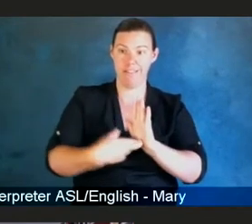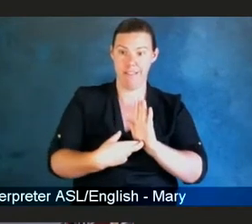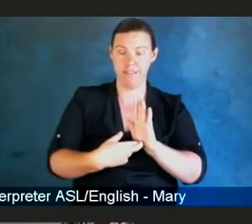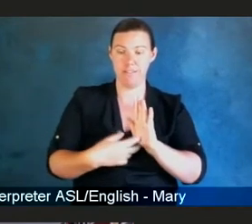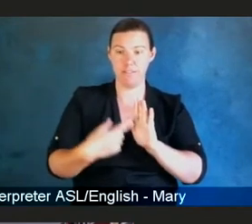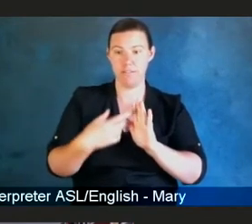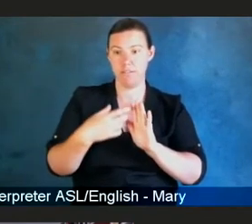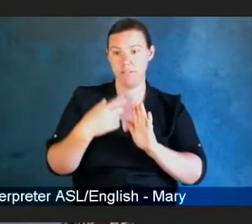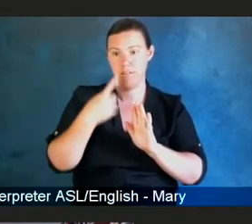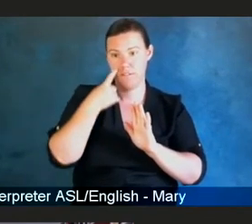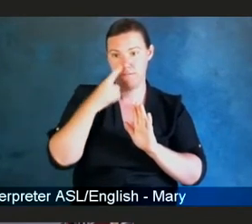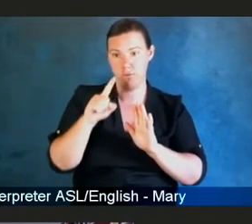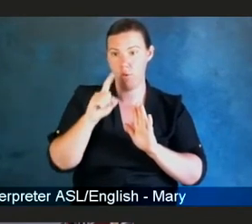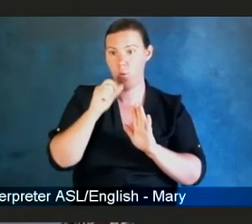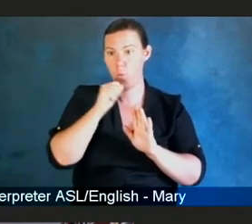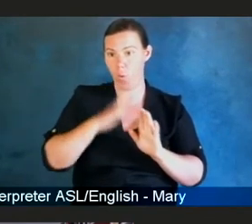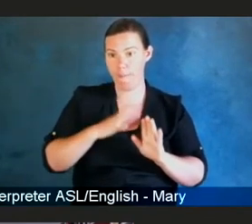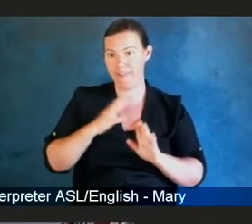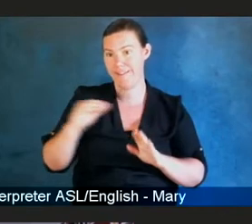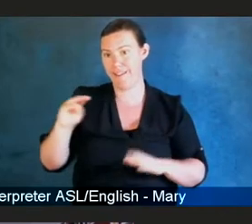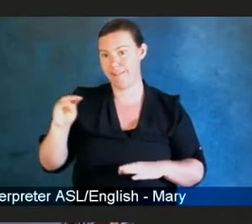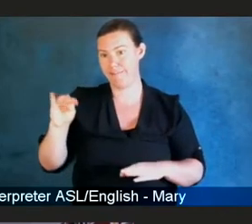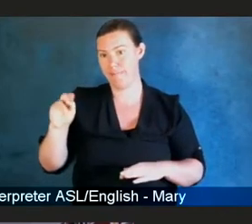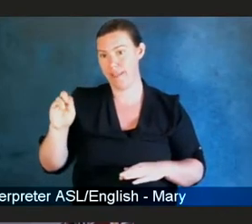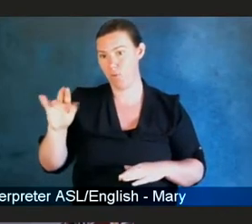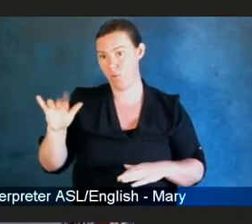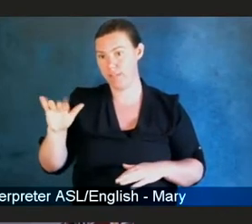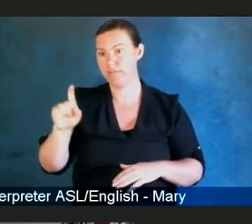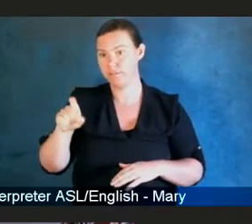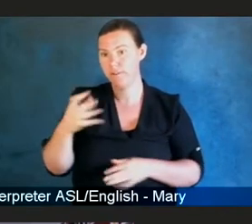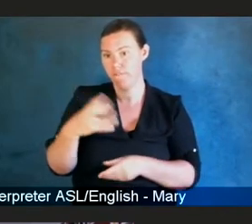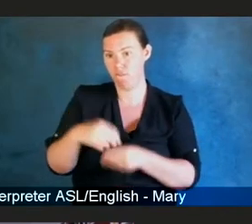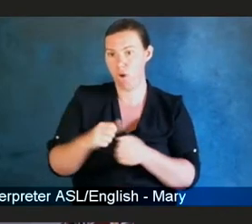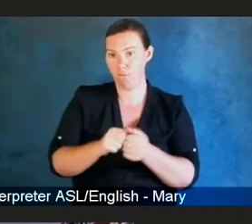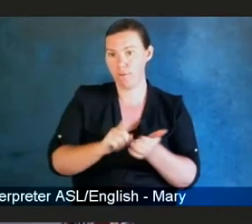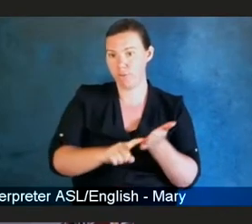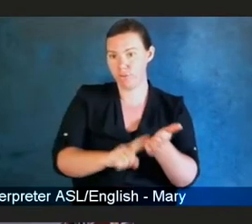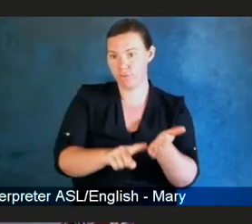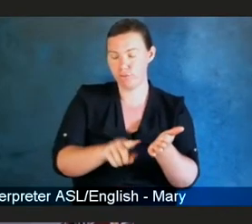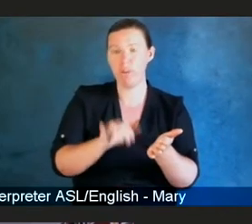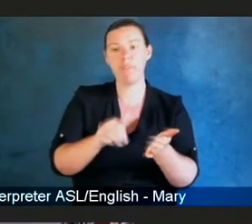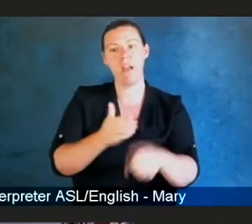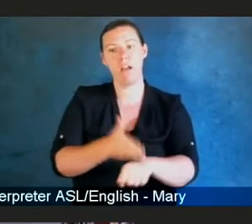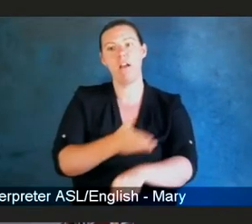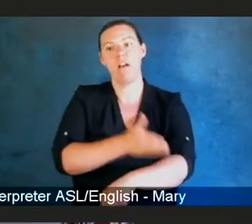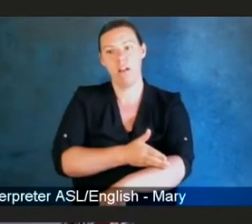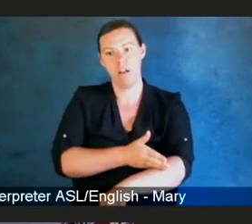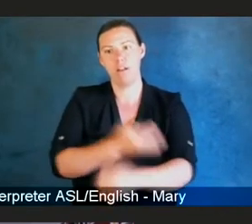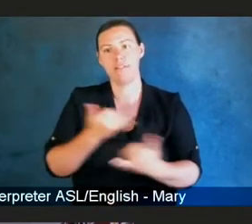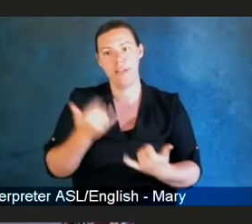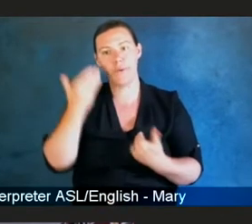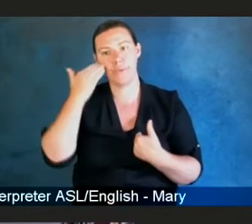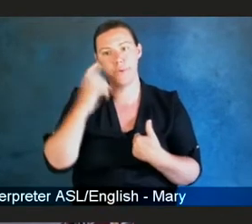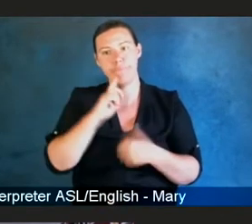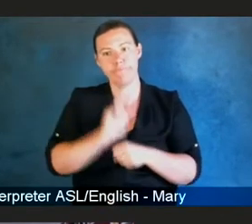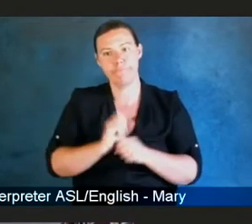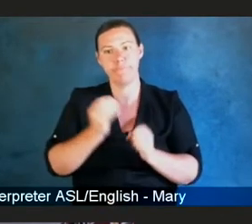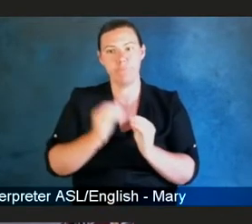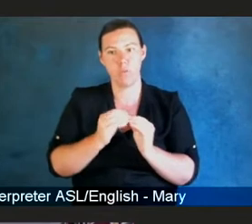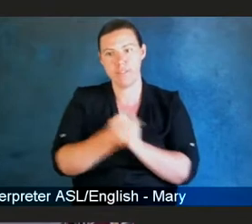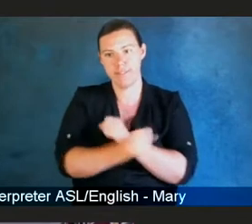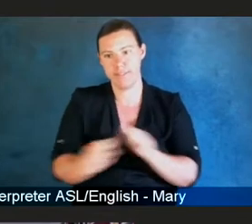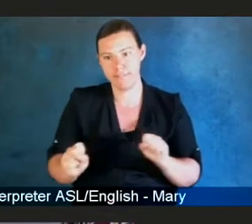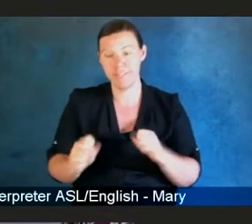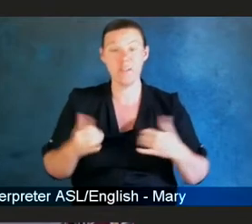how much has been accomplished? How much have we accomplished being able to get marginalized populations, any